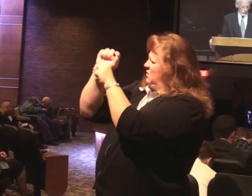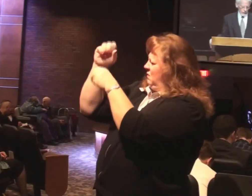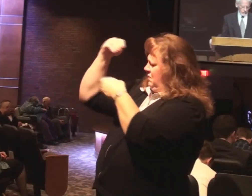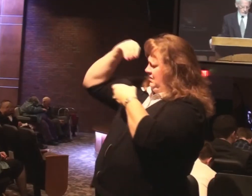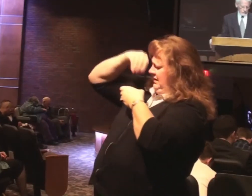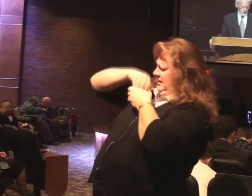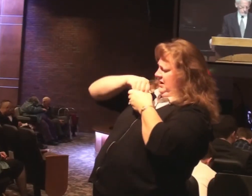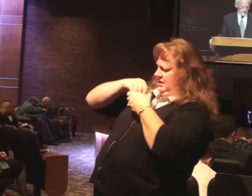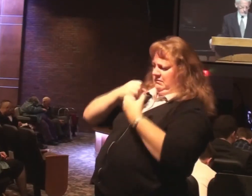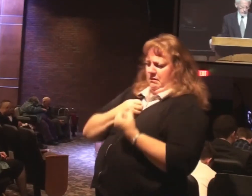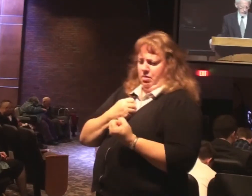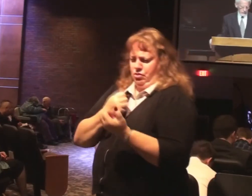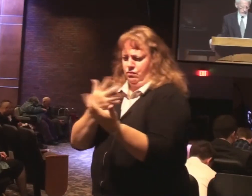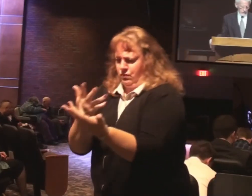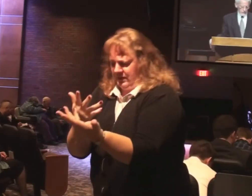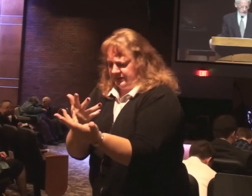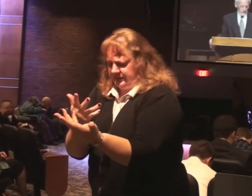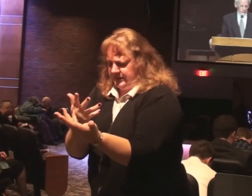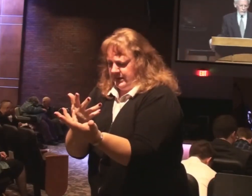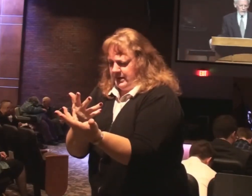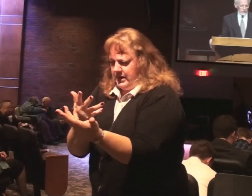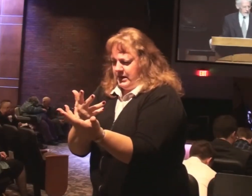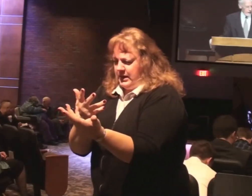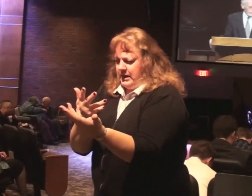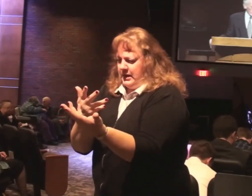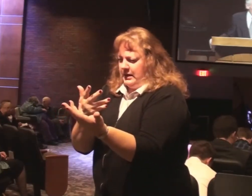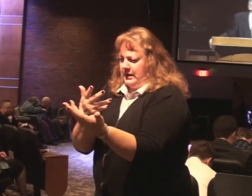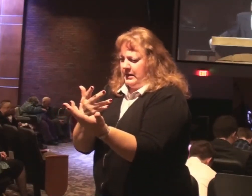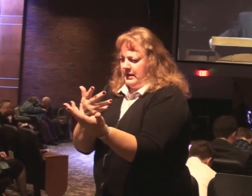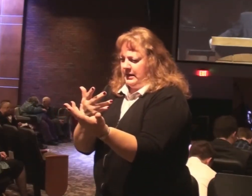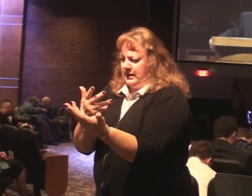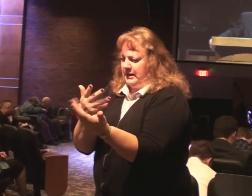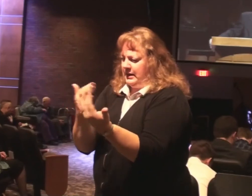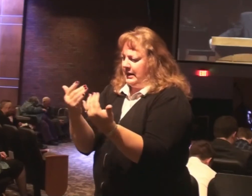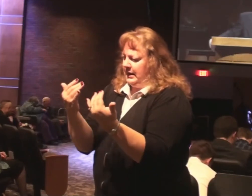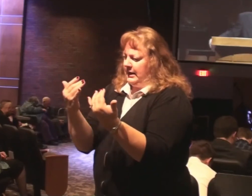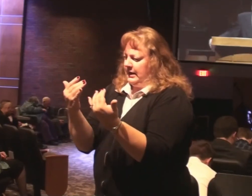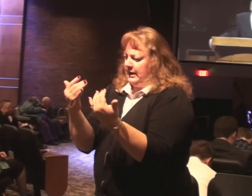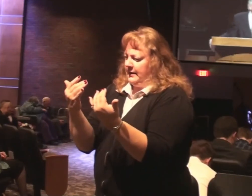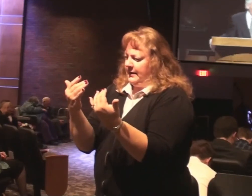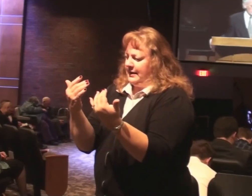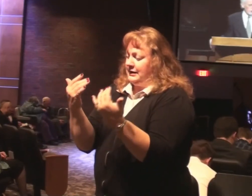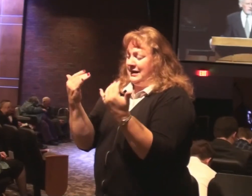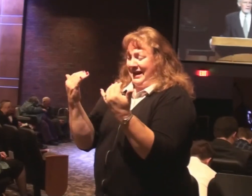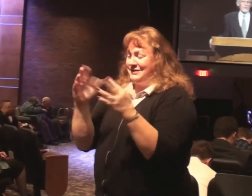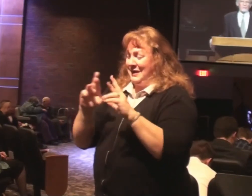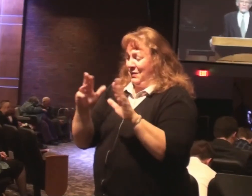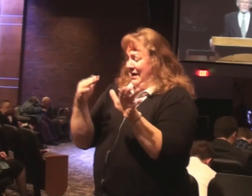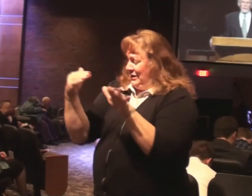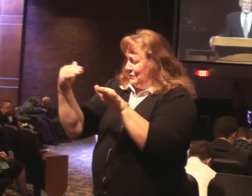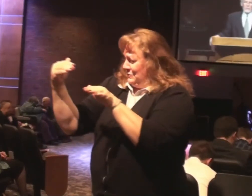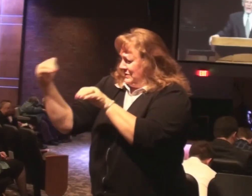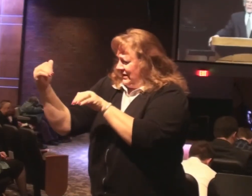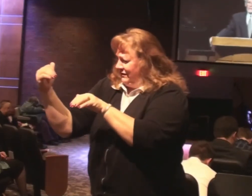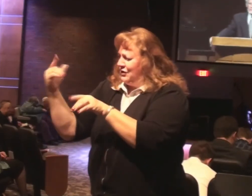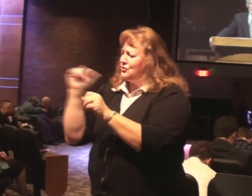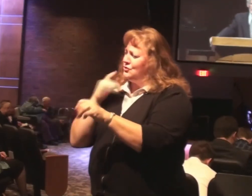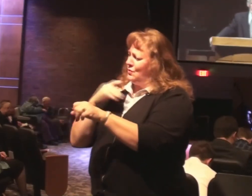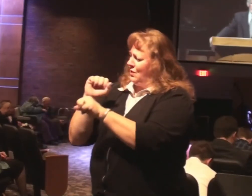us. Lord, as we leave the fellowship of believers to go out. To fulfill our tasks in the days